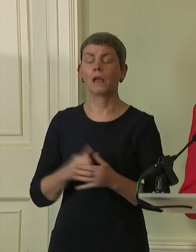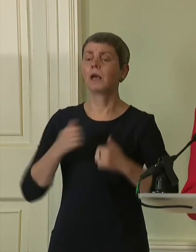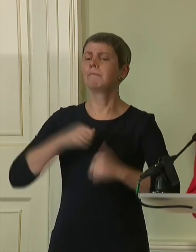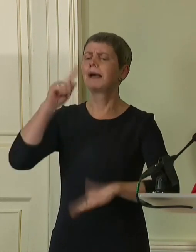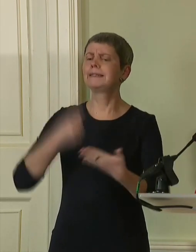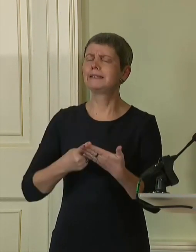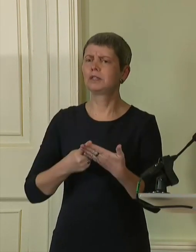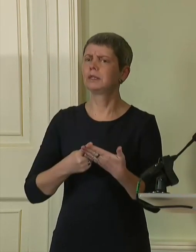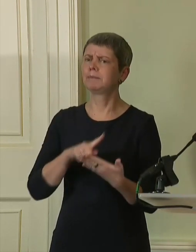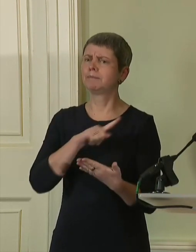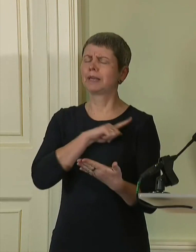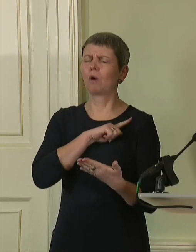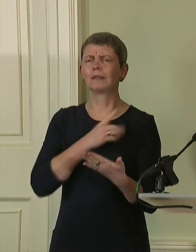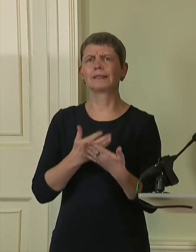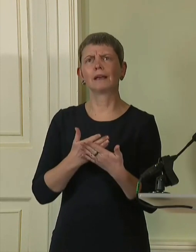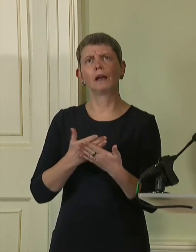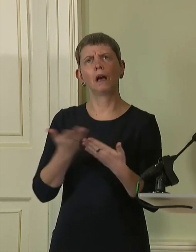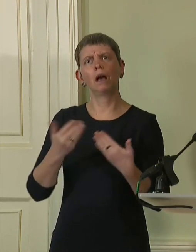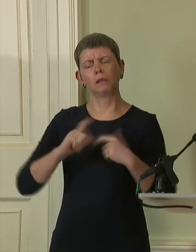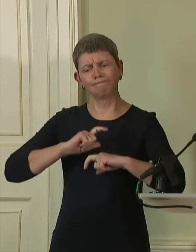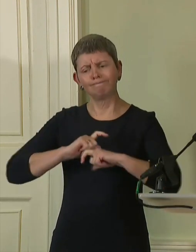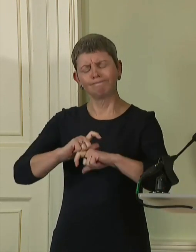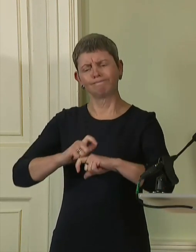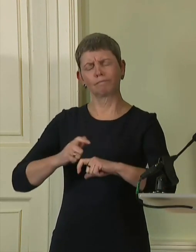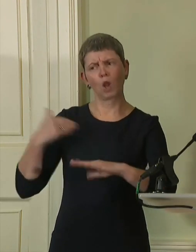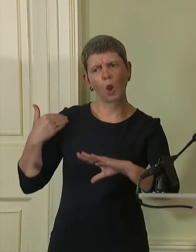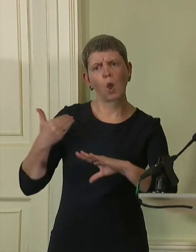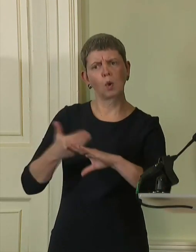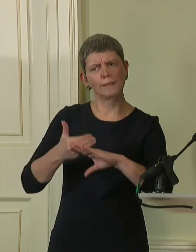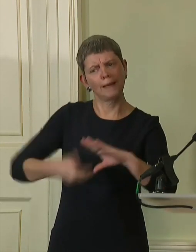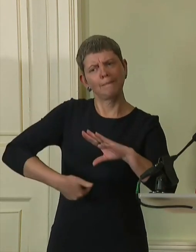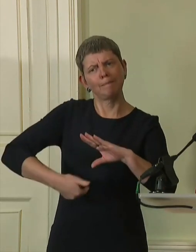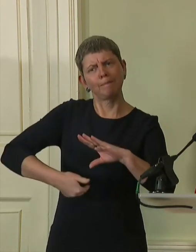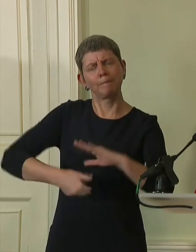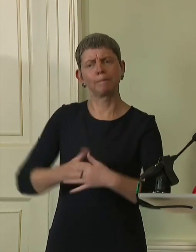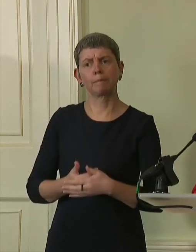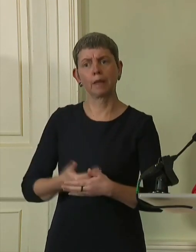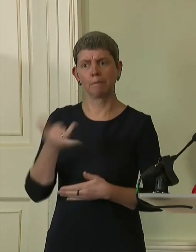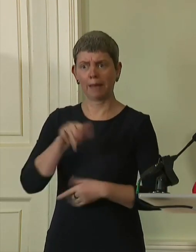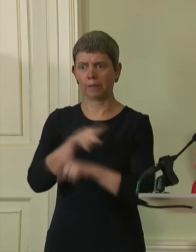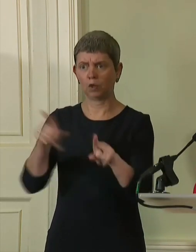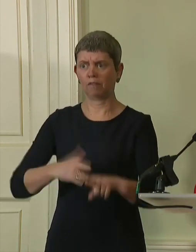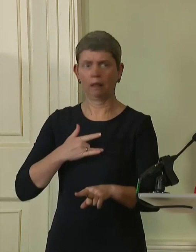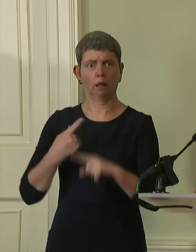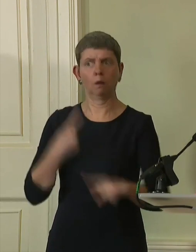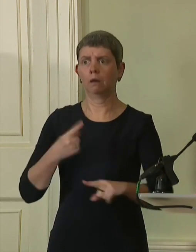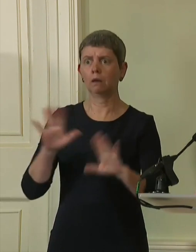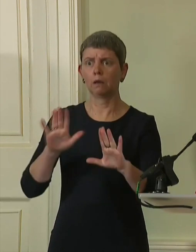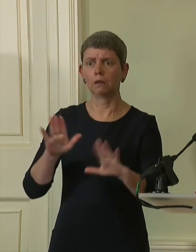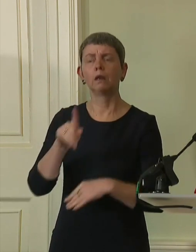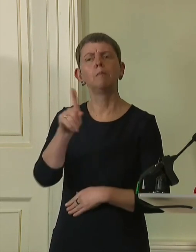comes from a deeper and longer term assessment. I know it might seem sudden but I have been